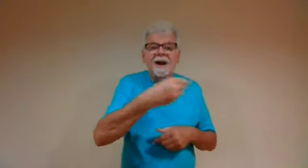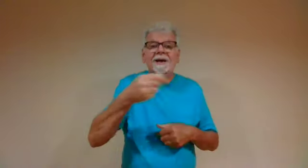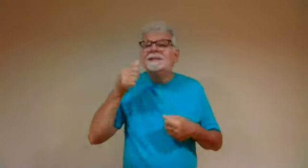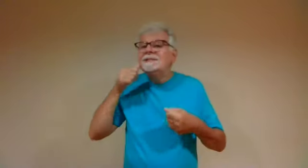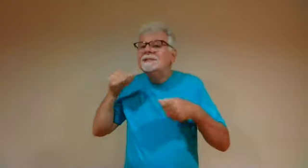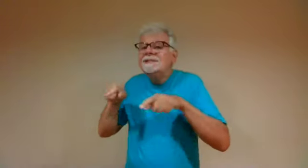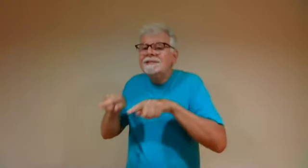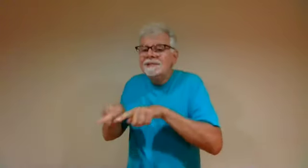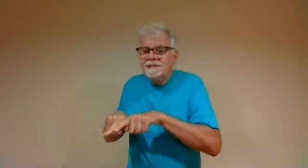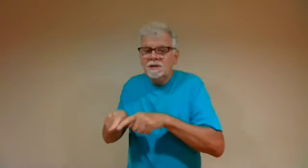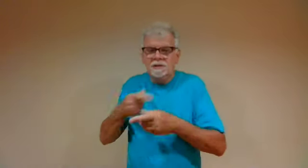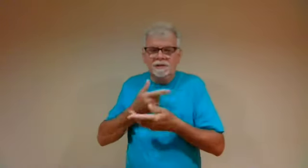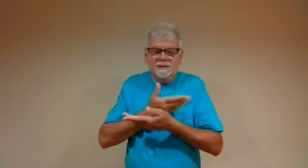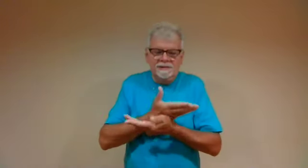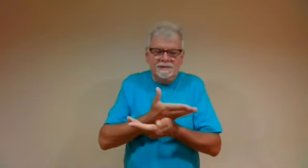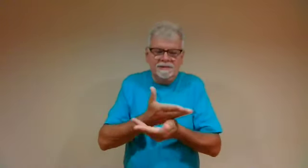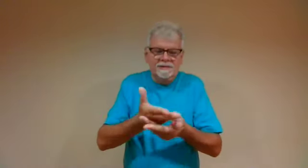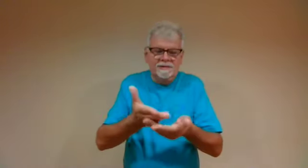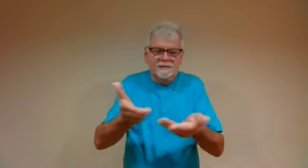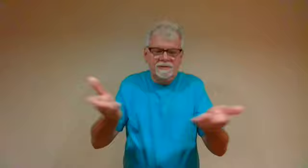Brothers and Sisters